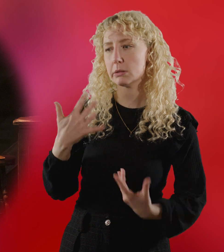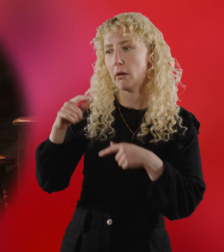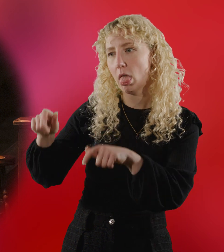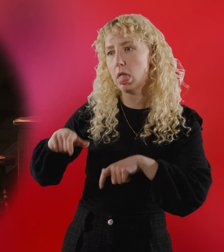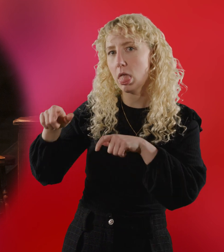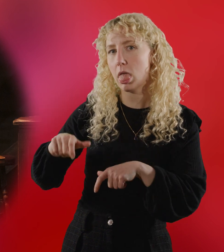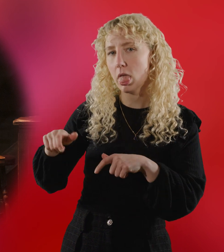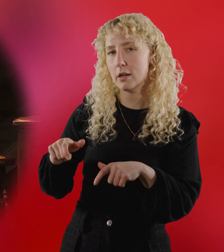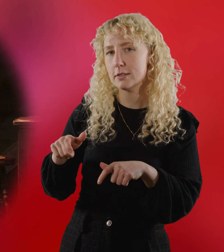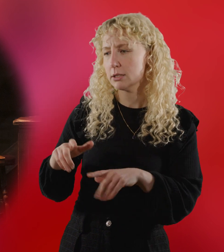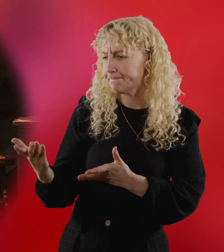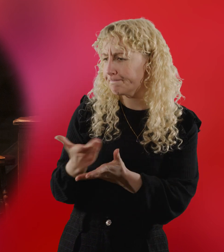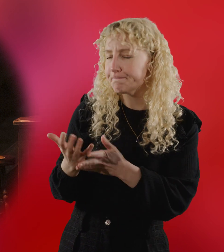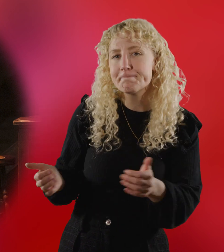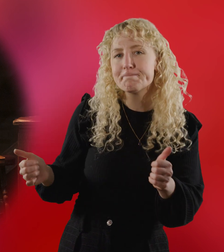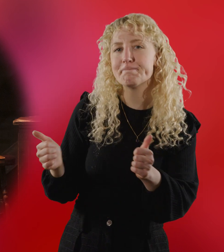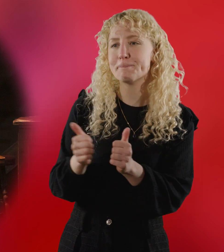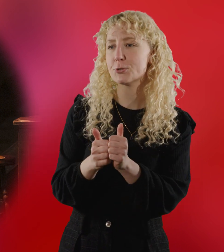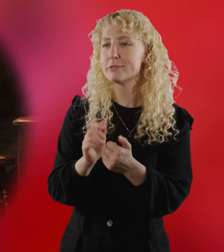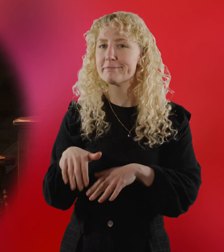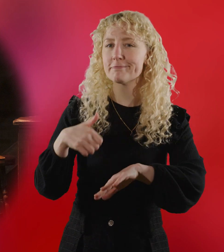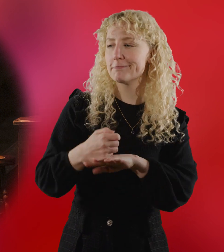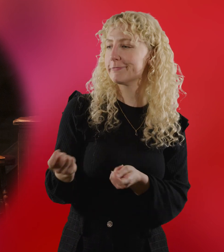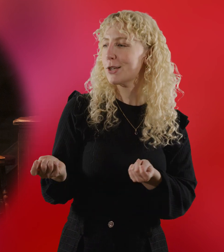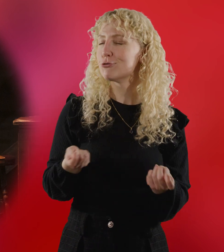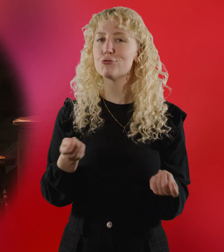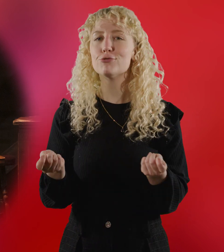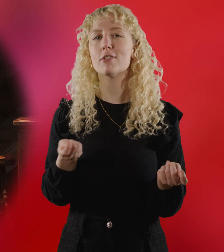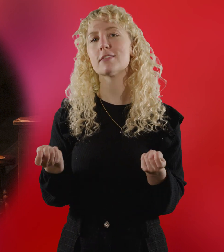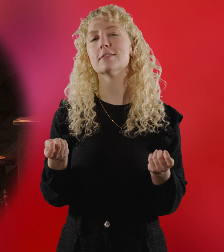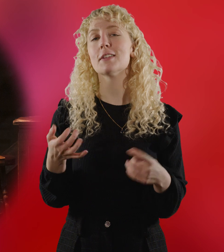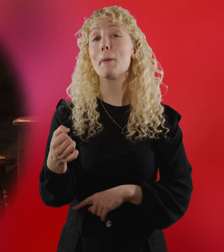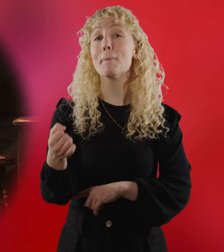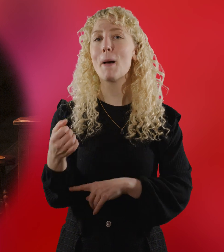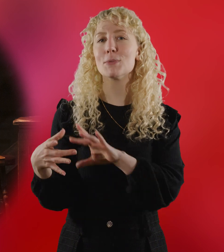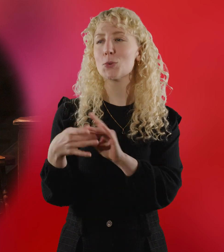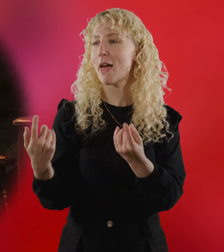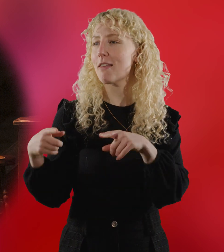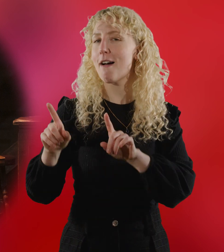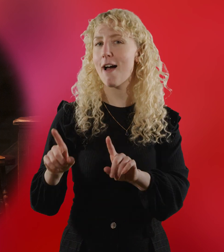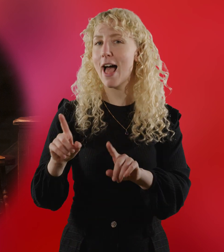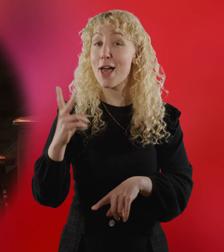They decide to run the pub together. And to rename it, the Open Arms.